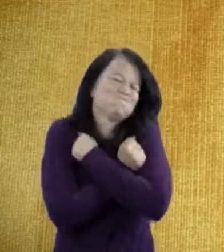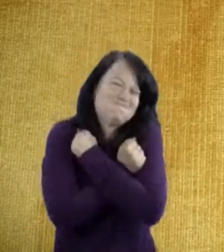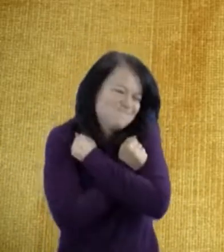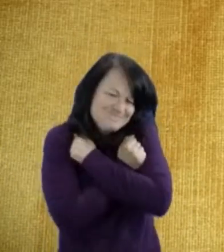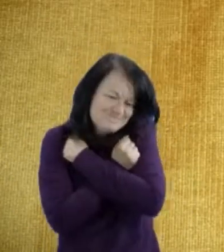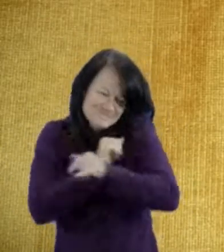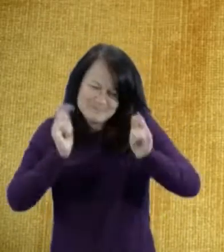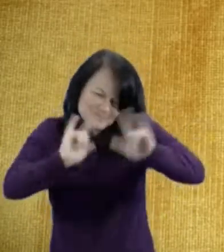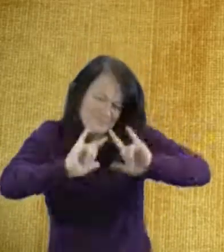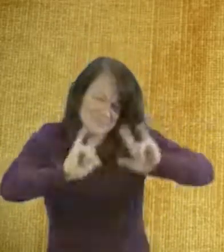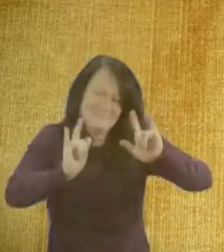back back